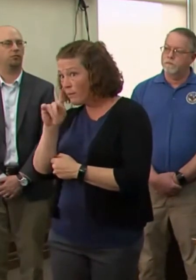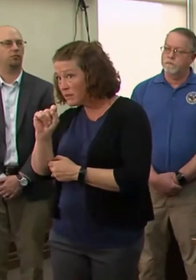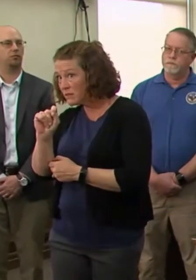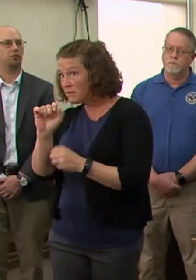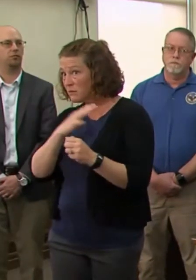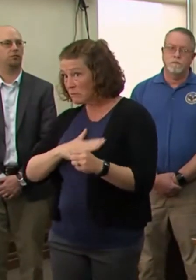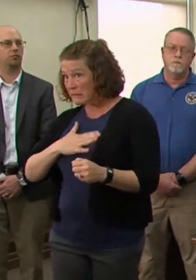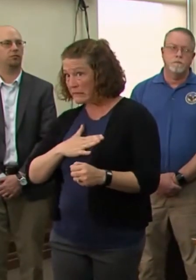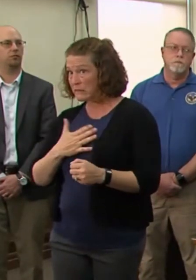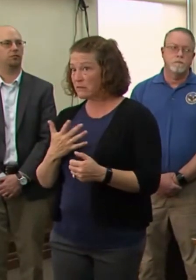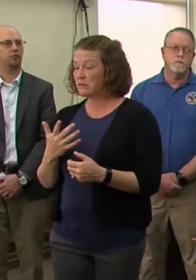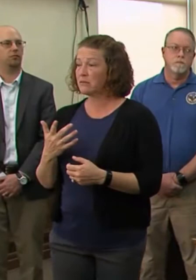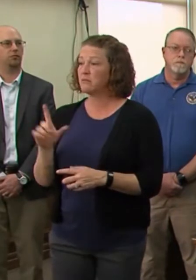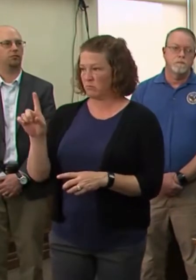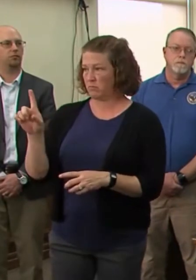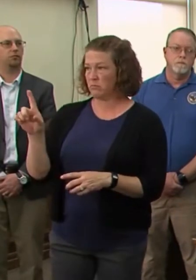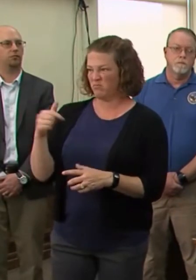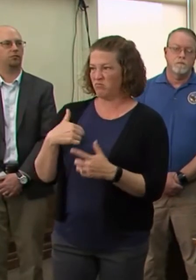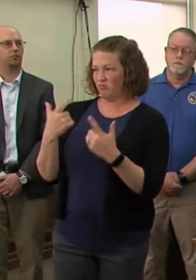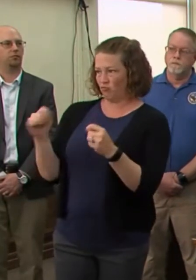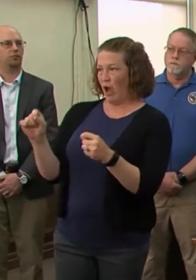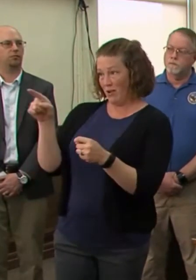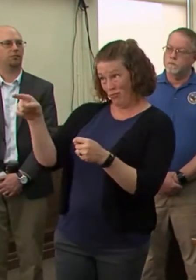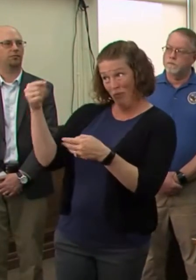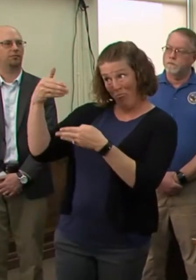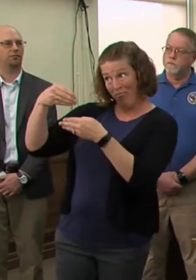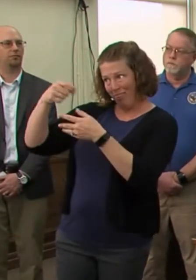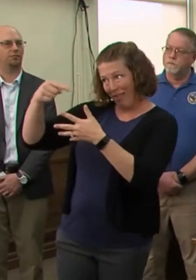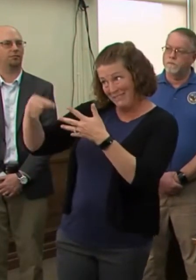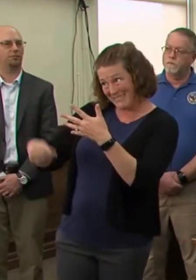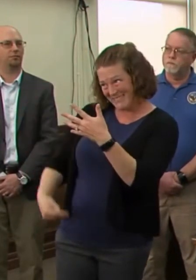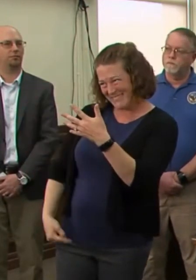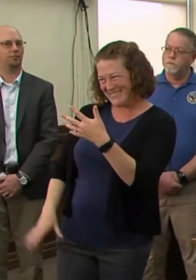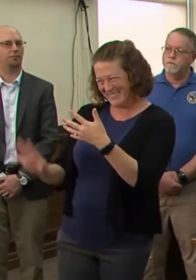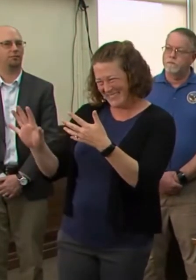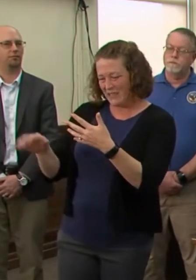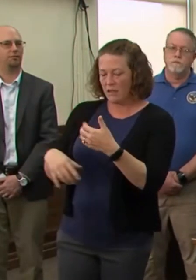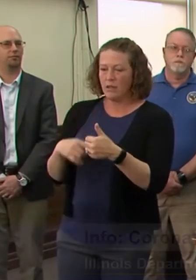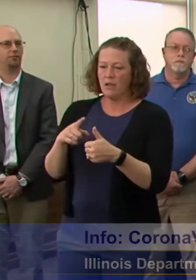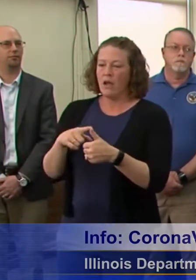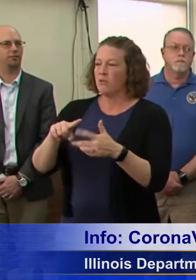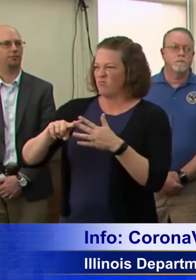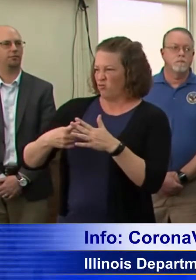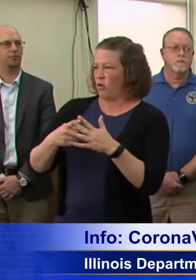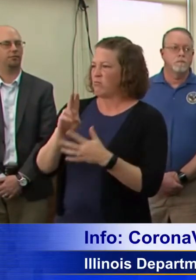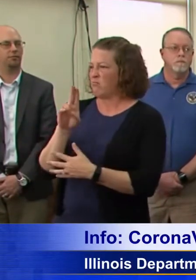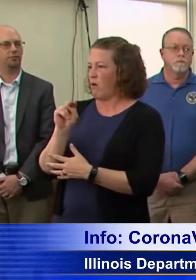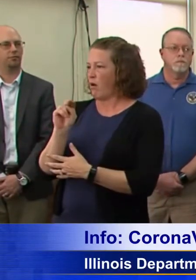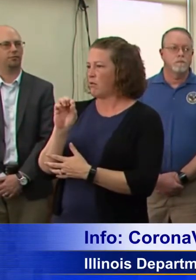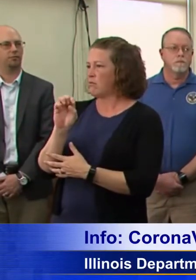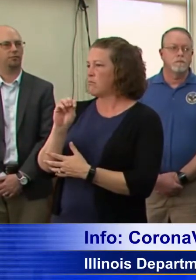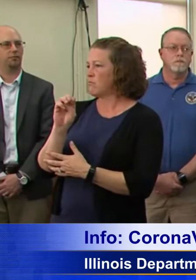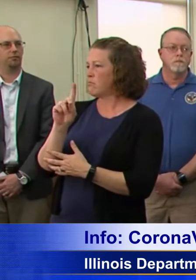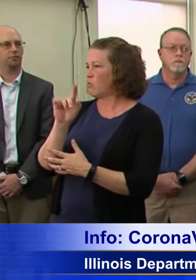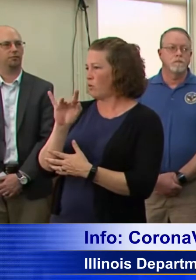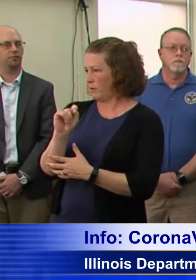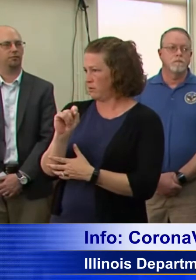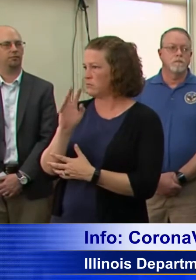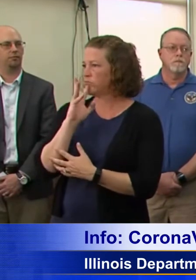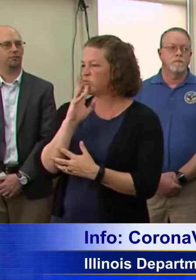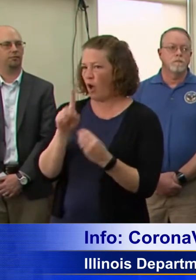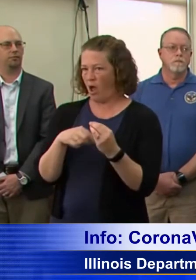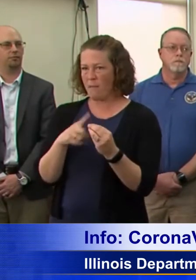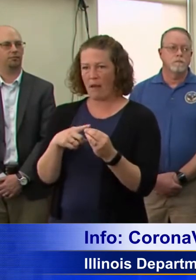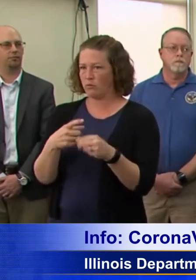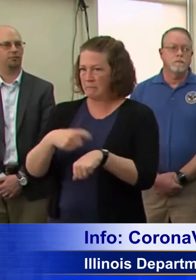You listed a few things. If I forget a few, you'll remind me. Let me start with unemployment. You asked about how quickly people could